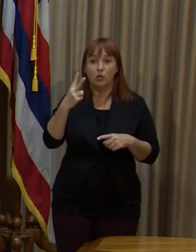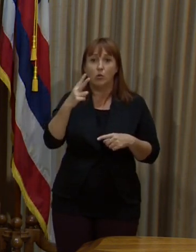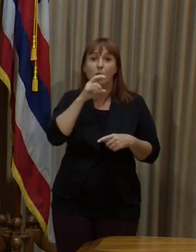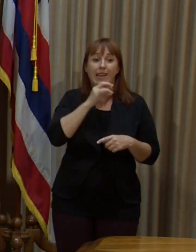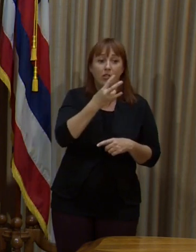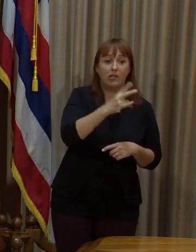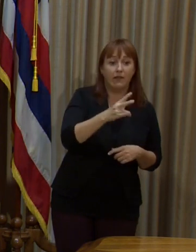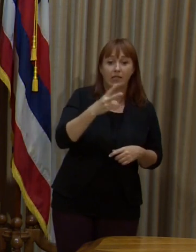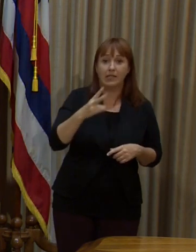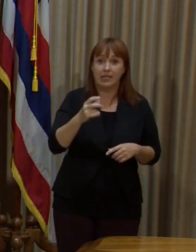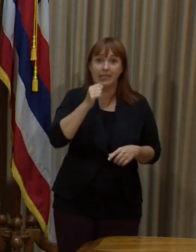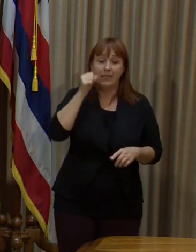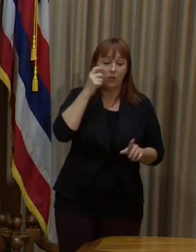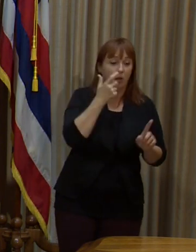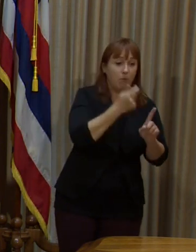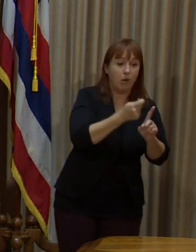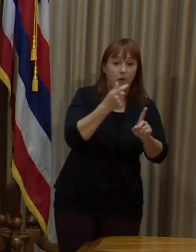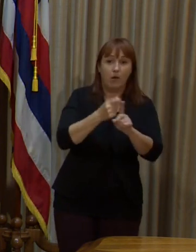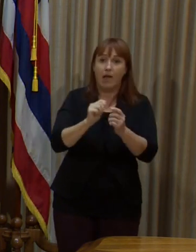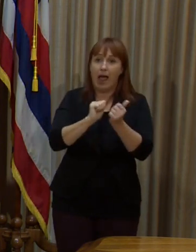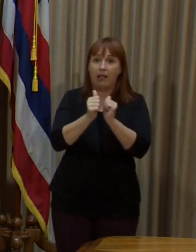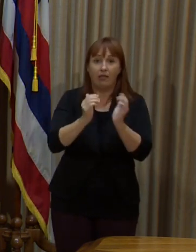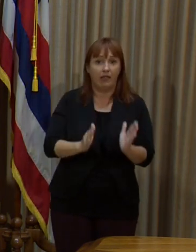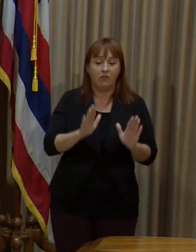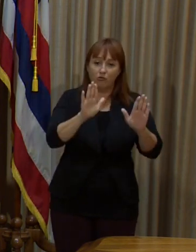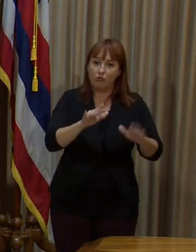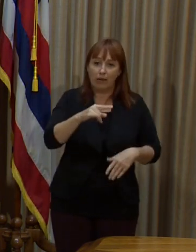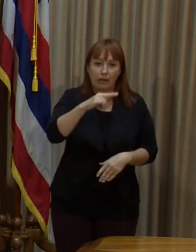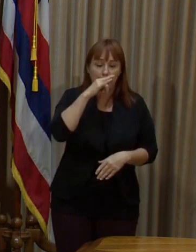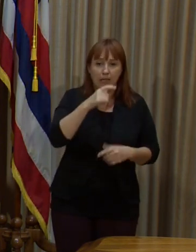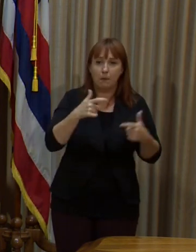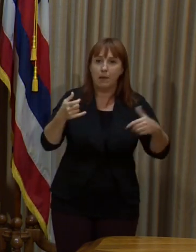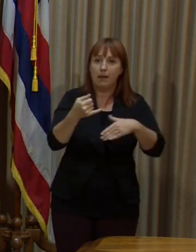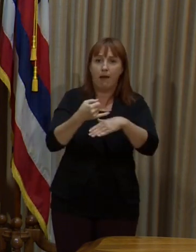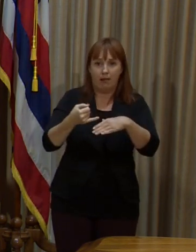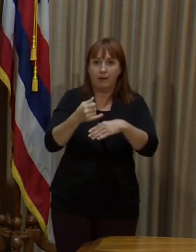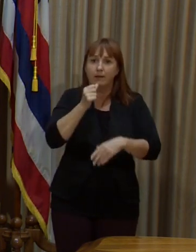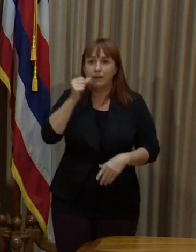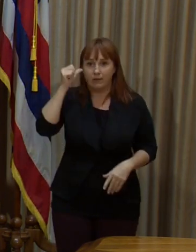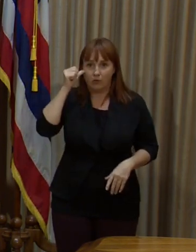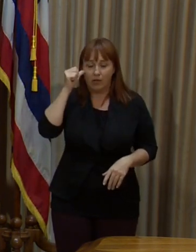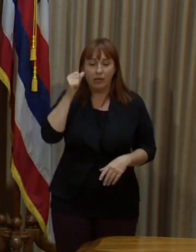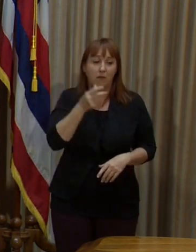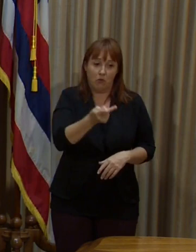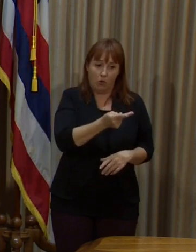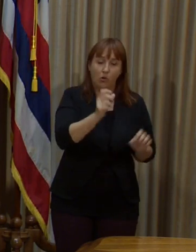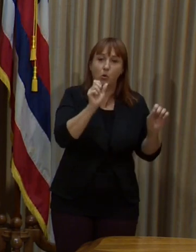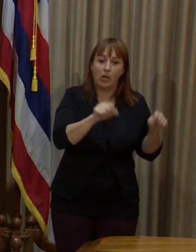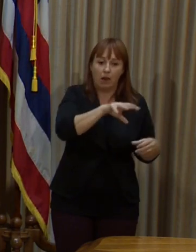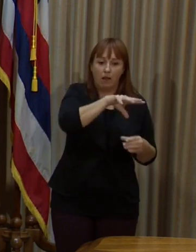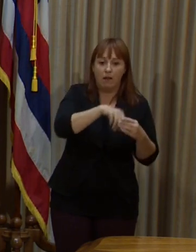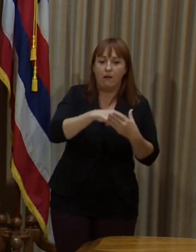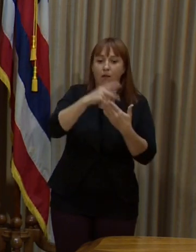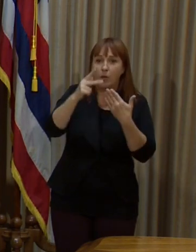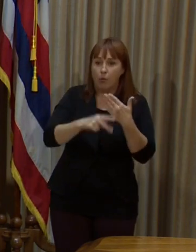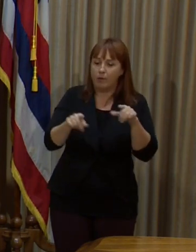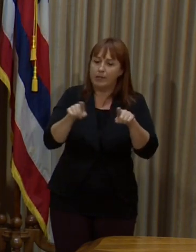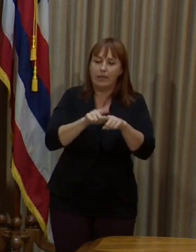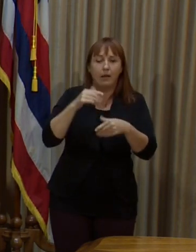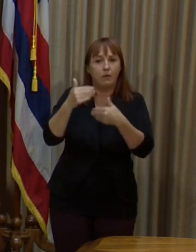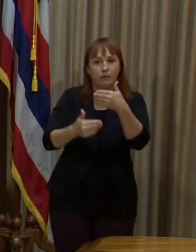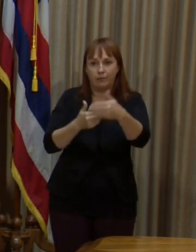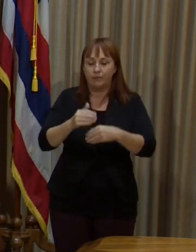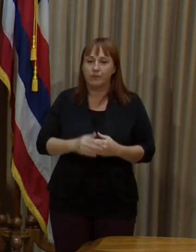17-year-olds yesterday, two athletes, great kids on the Big Island. So they will be able to partake of the program the same way.